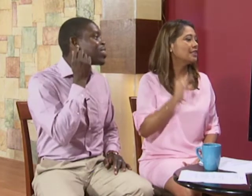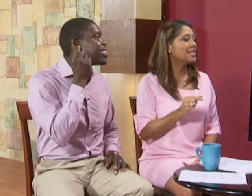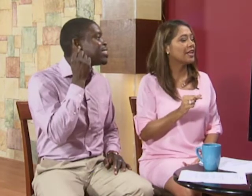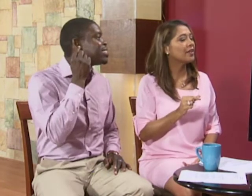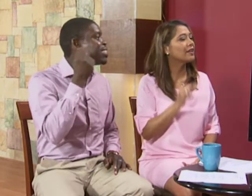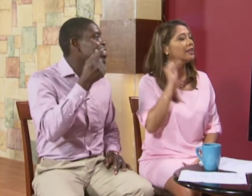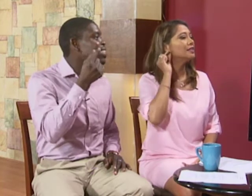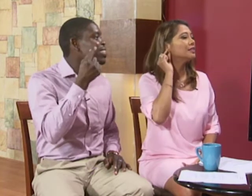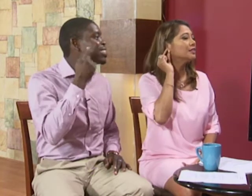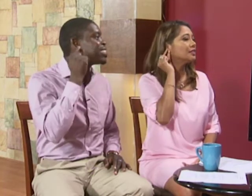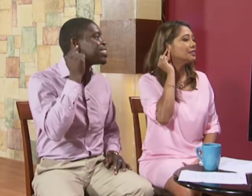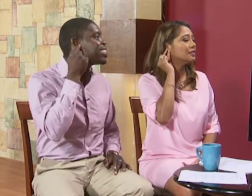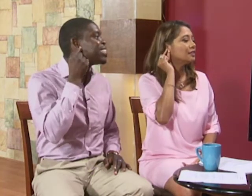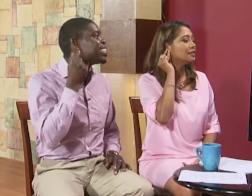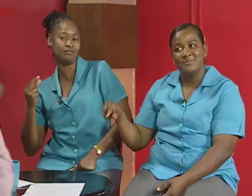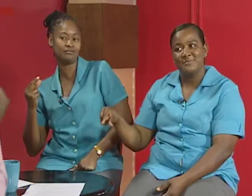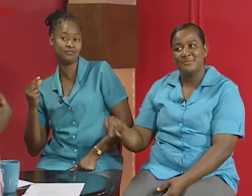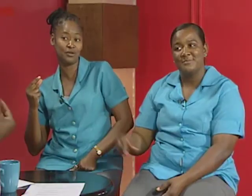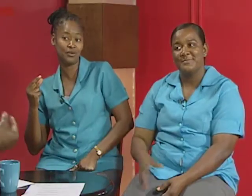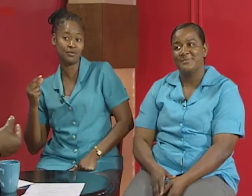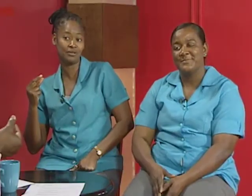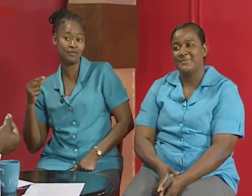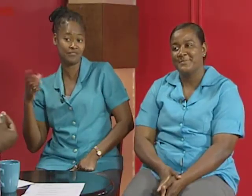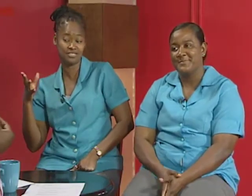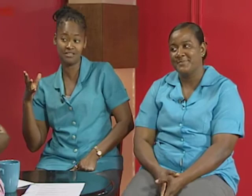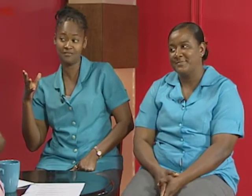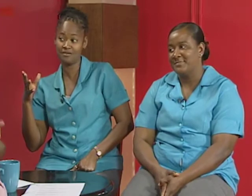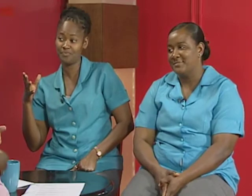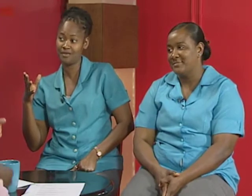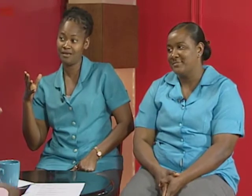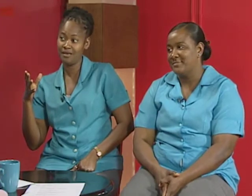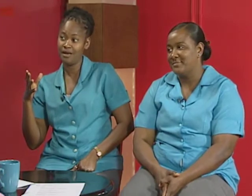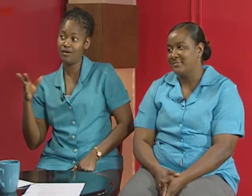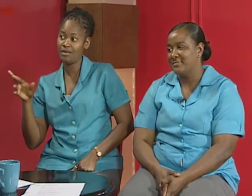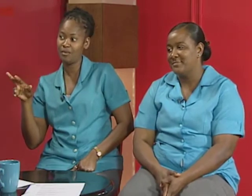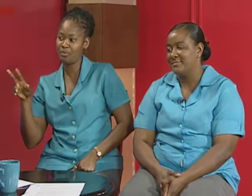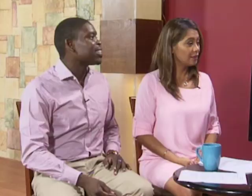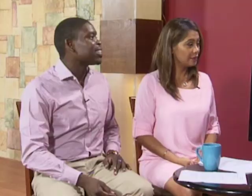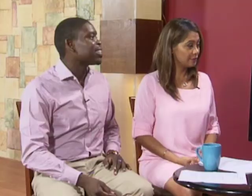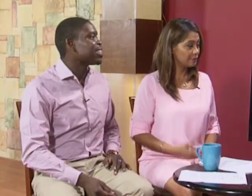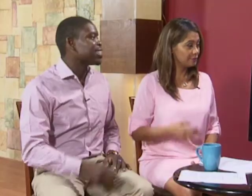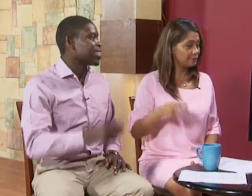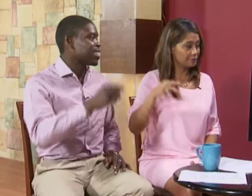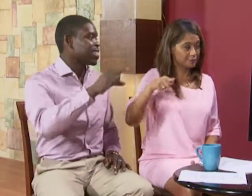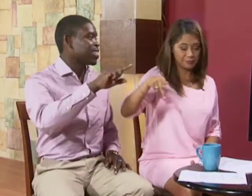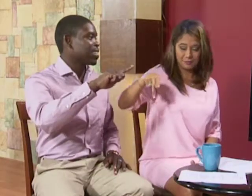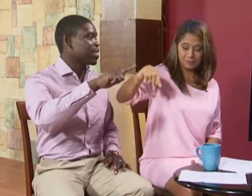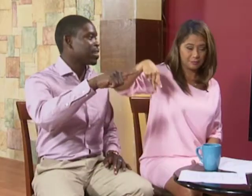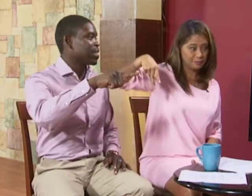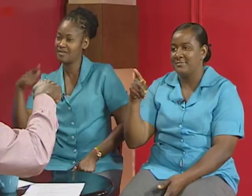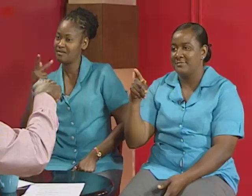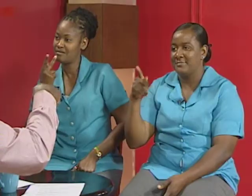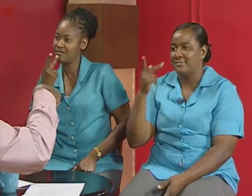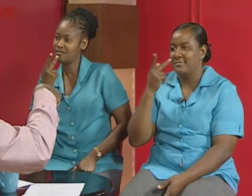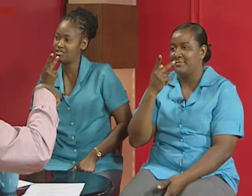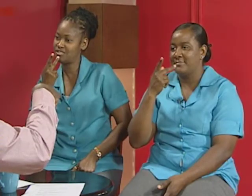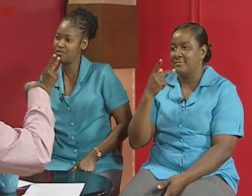ear and just bring it down for gold and pink oh yeah pink the p basically on the chin here